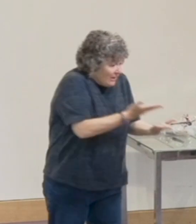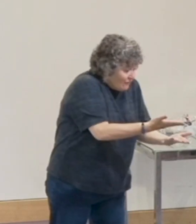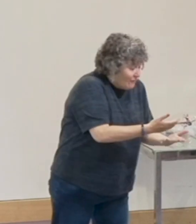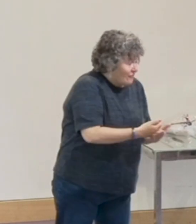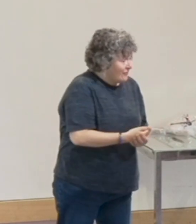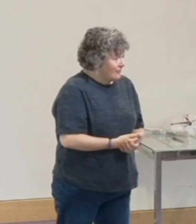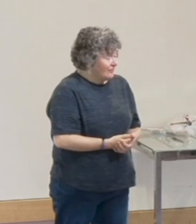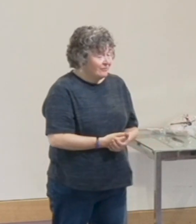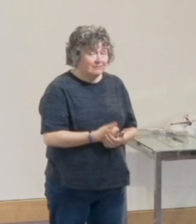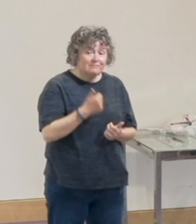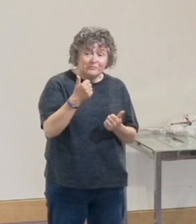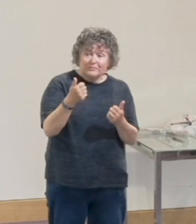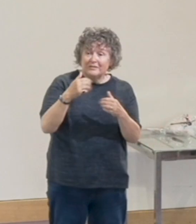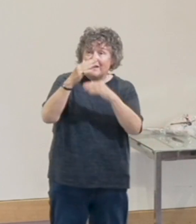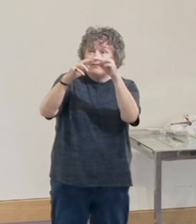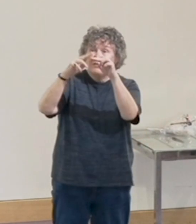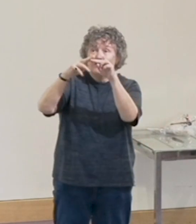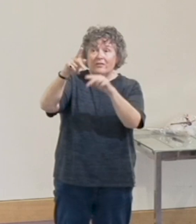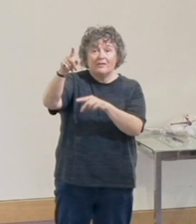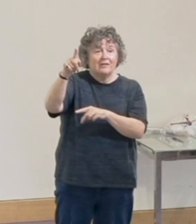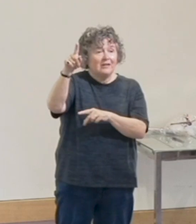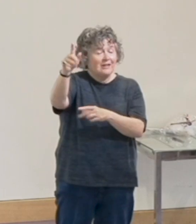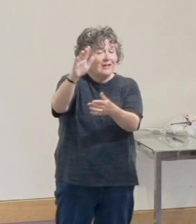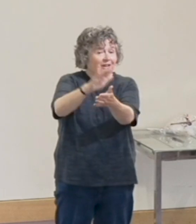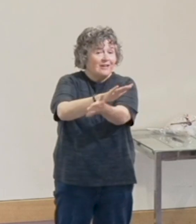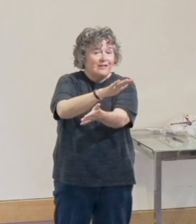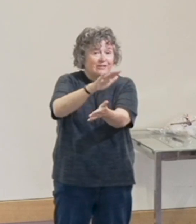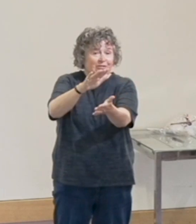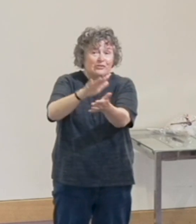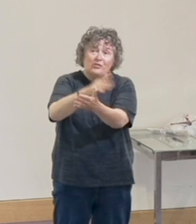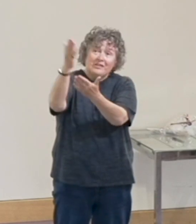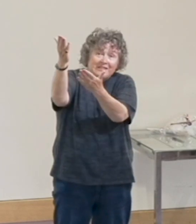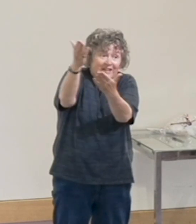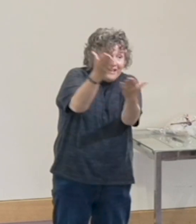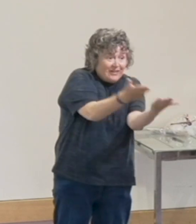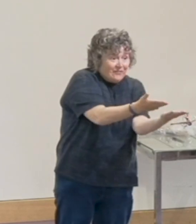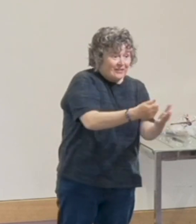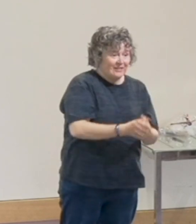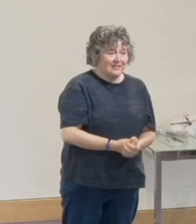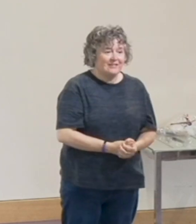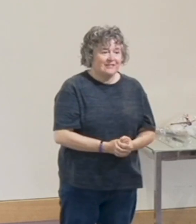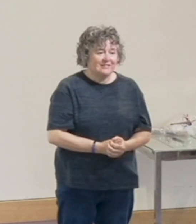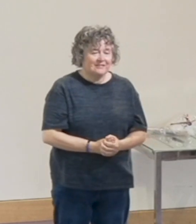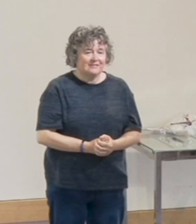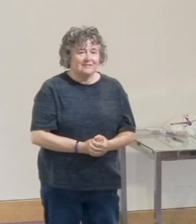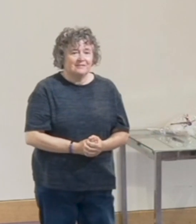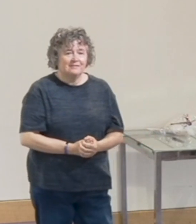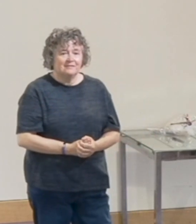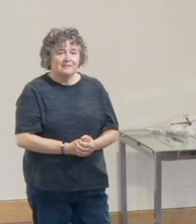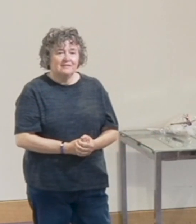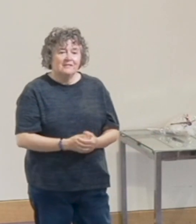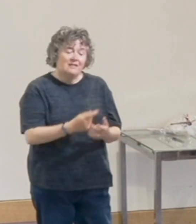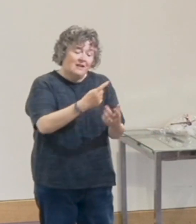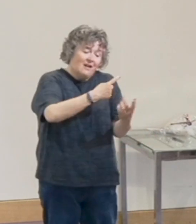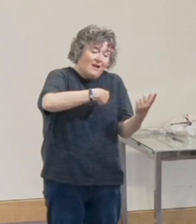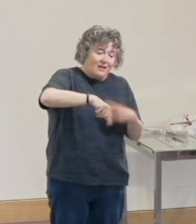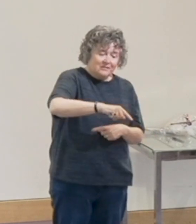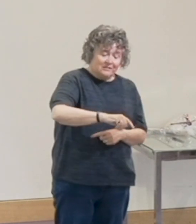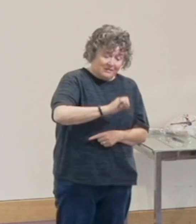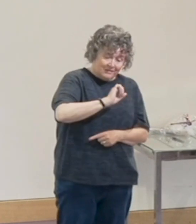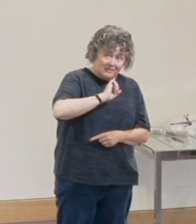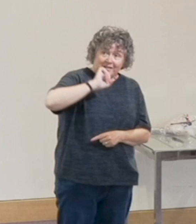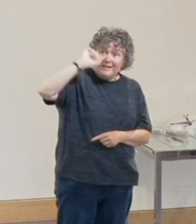loving and a good, heavenly Father who delights in giving us, giving his children, us, his children,